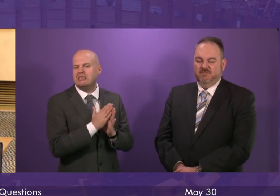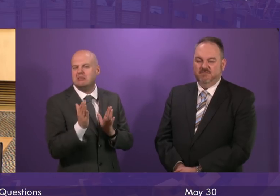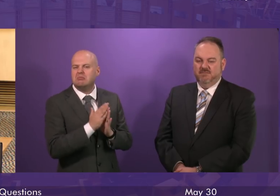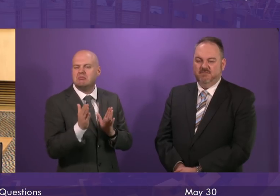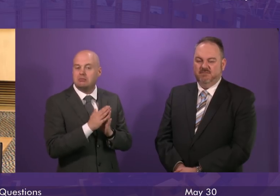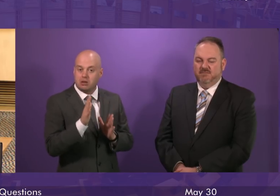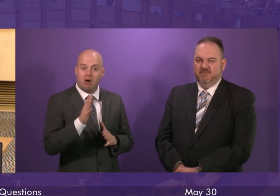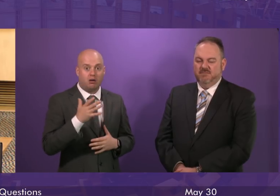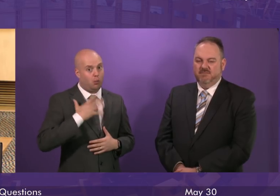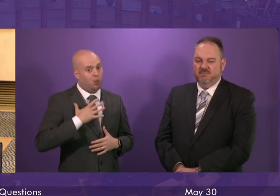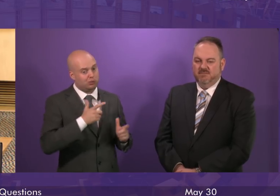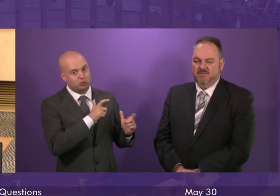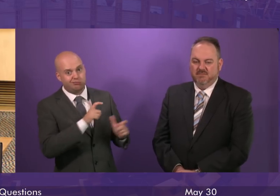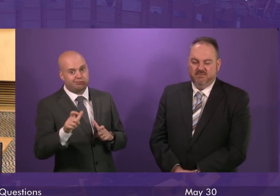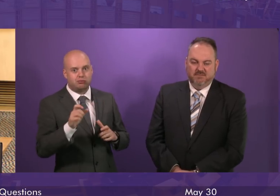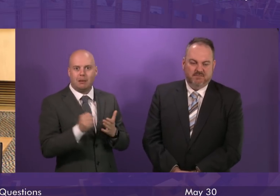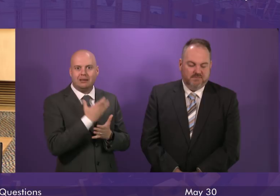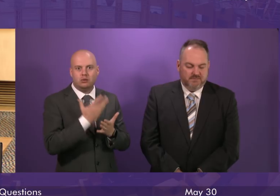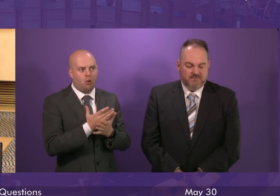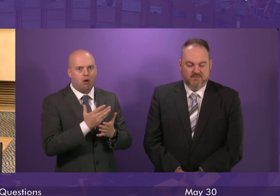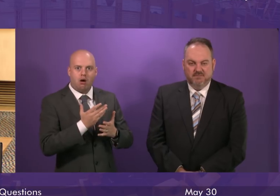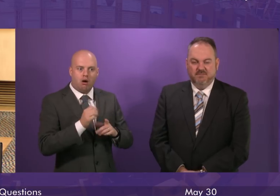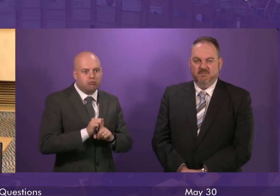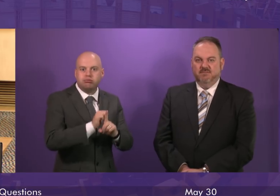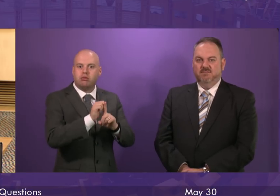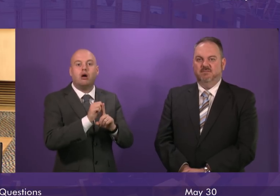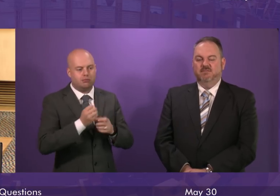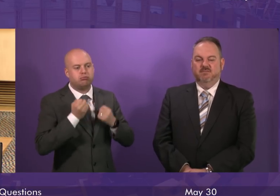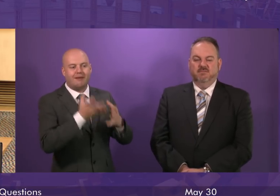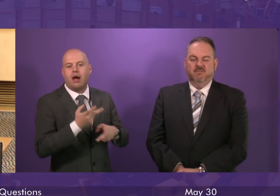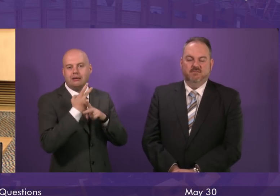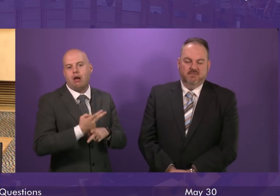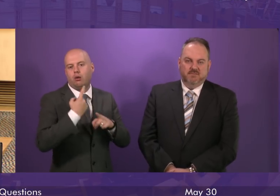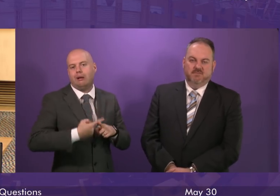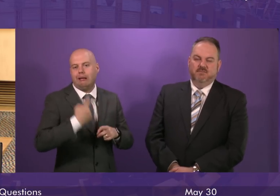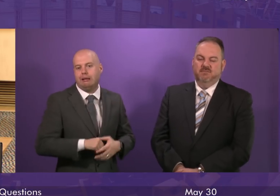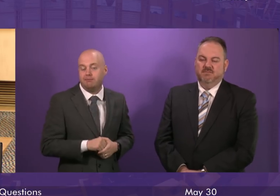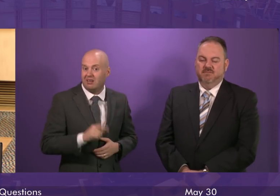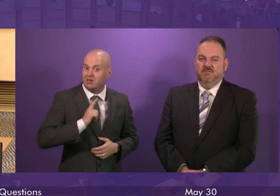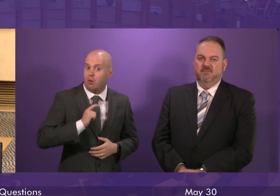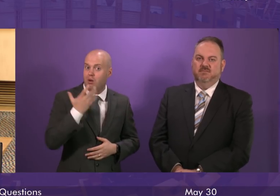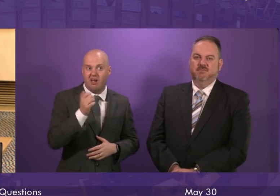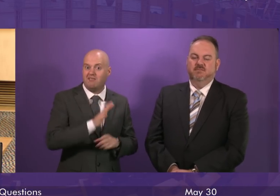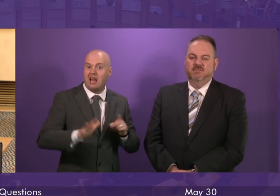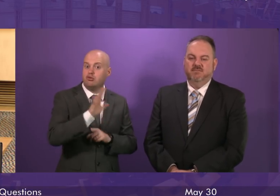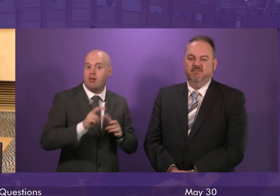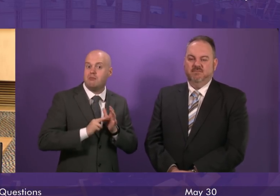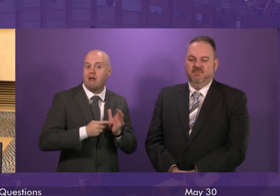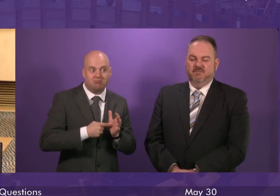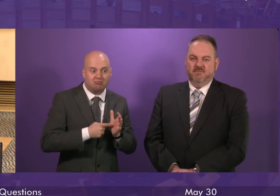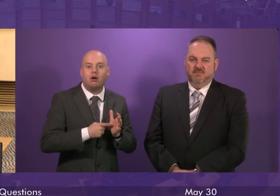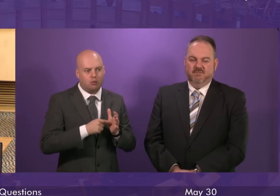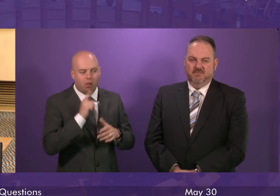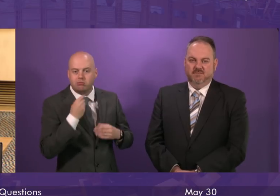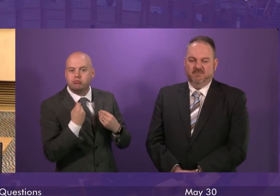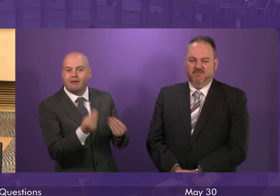go further to ensure that care is provided swiftly for all. That is why we are developing a programme of national support for local reform of adult social care and it is why we